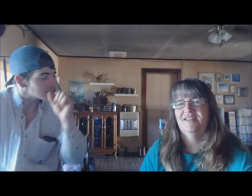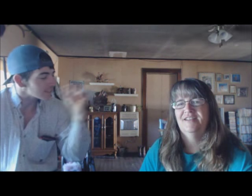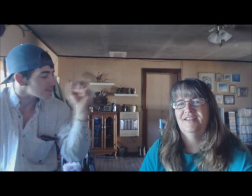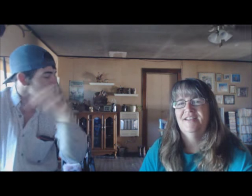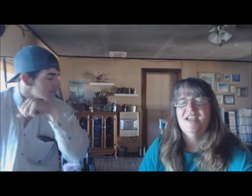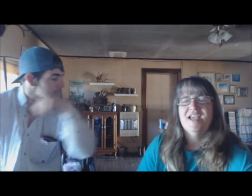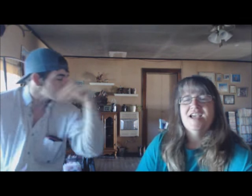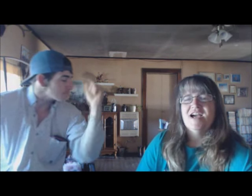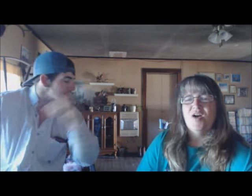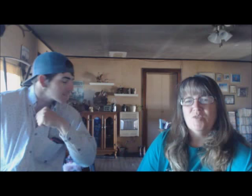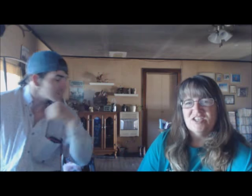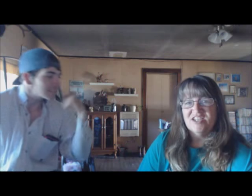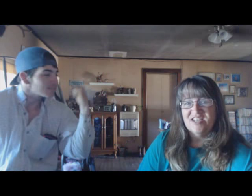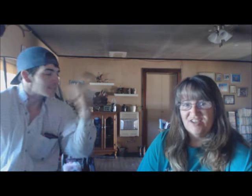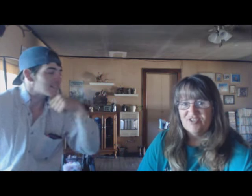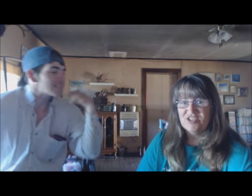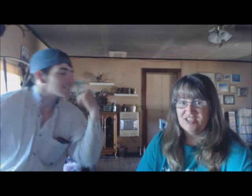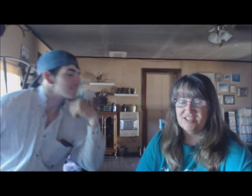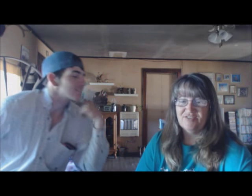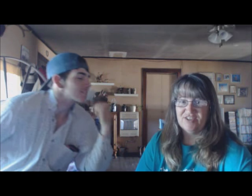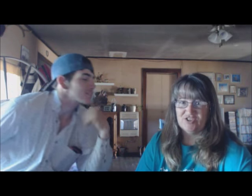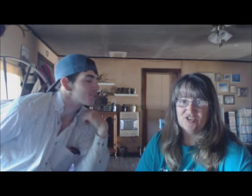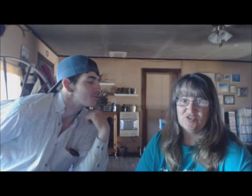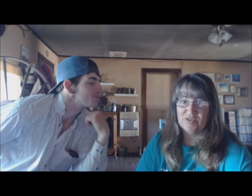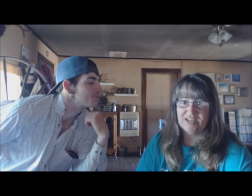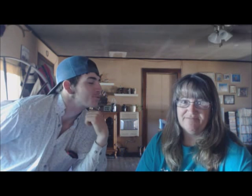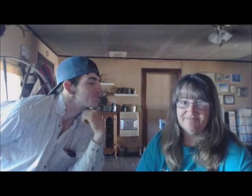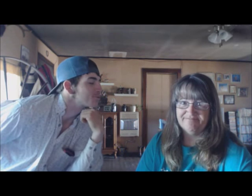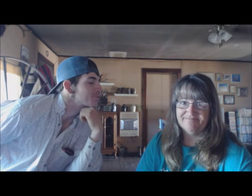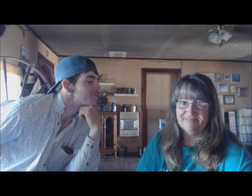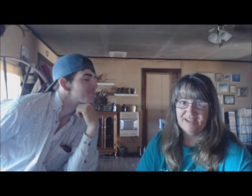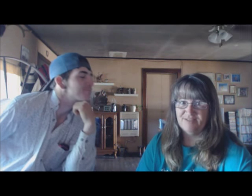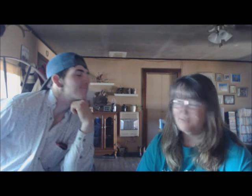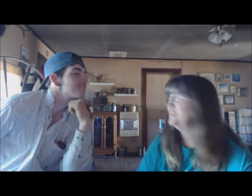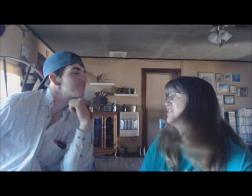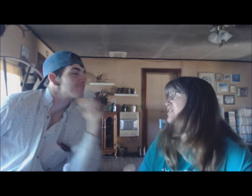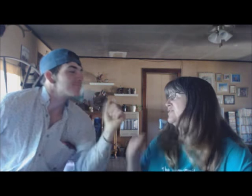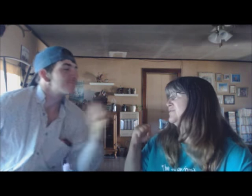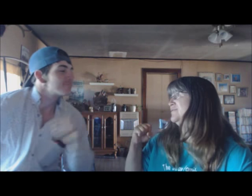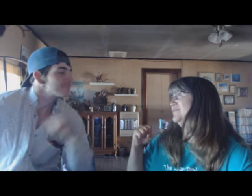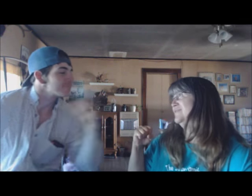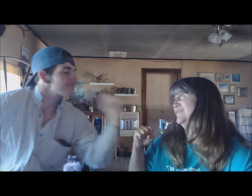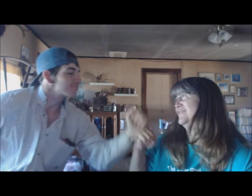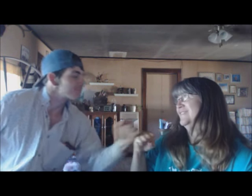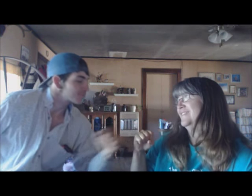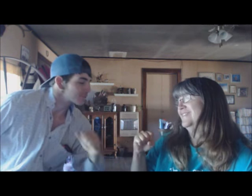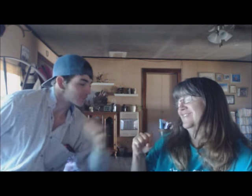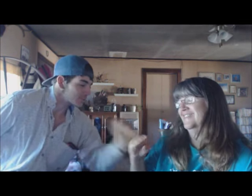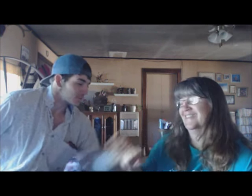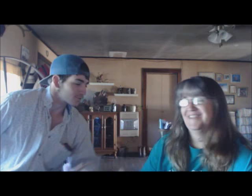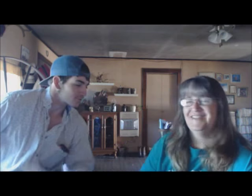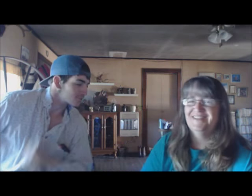entire moment. I wish he'd never seen Sylvester tweeting. I really do. Let's tussle.